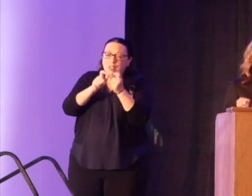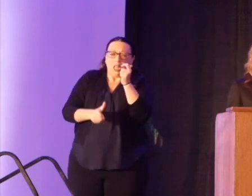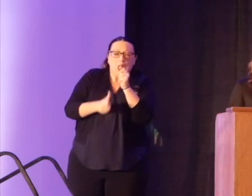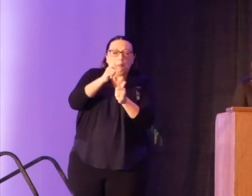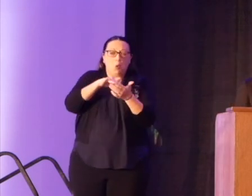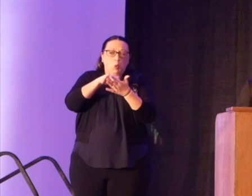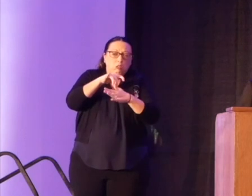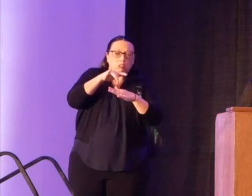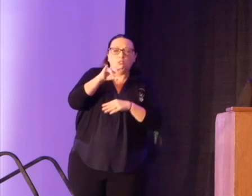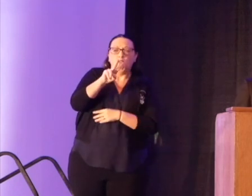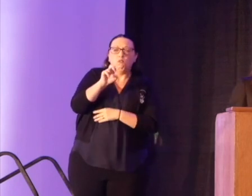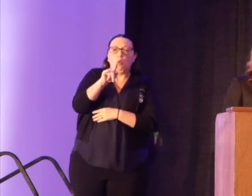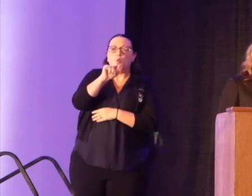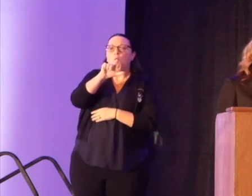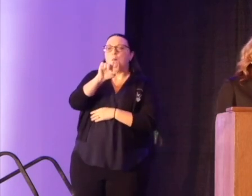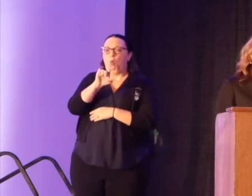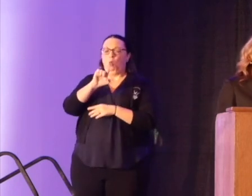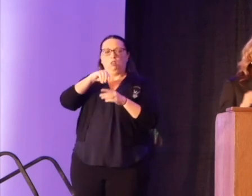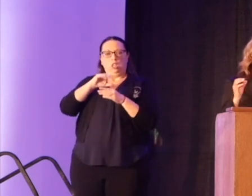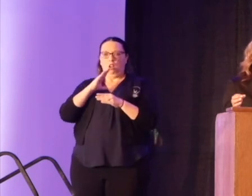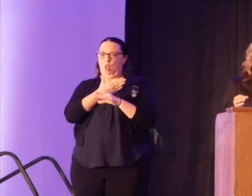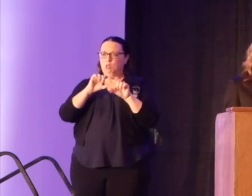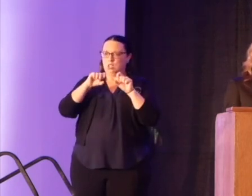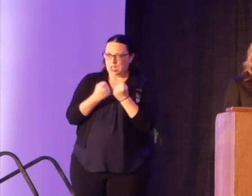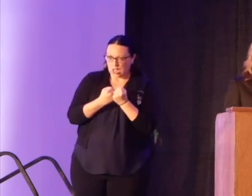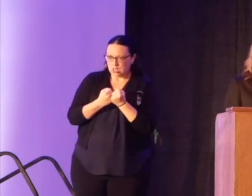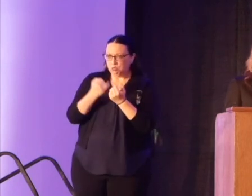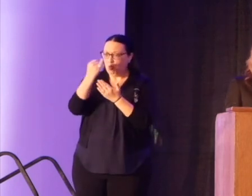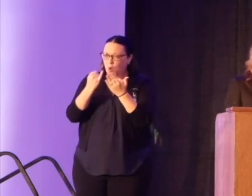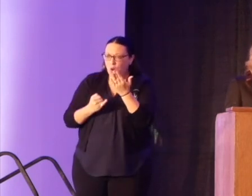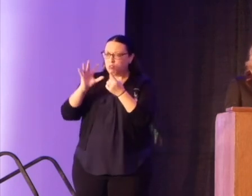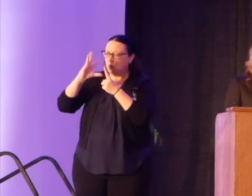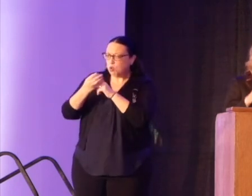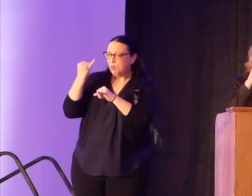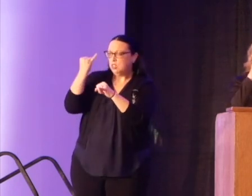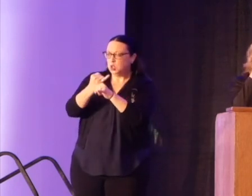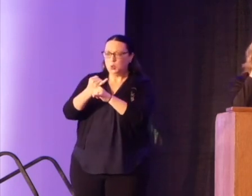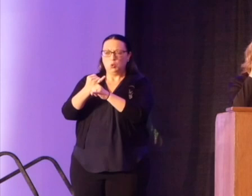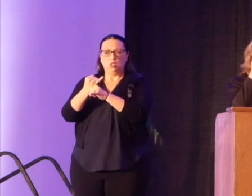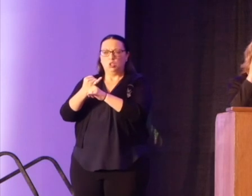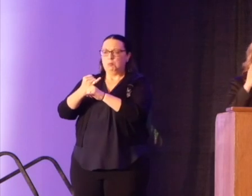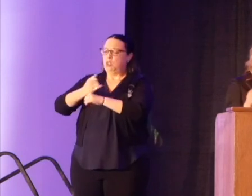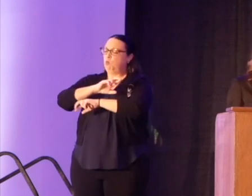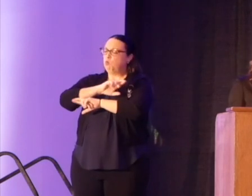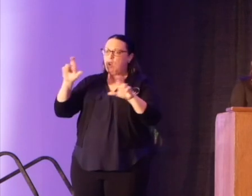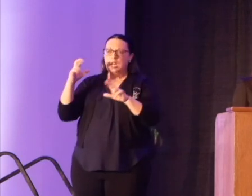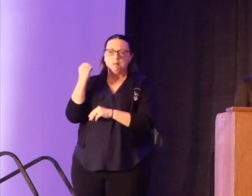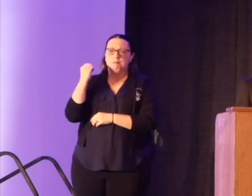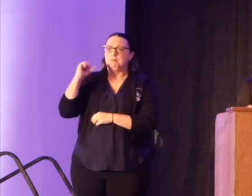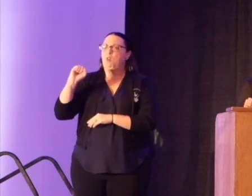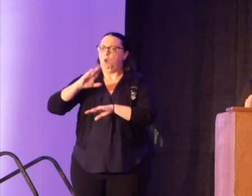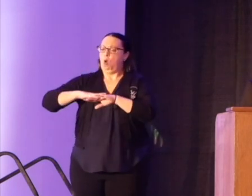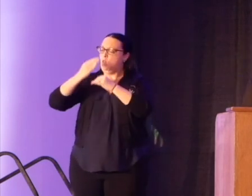The absence of art and thriving cultural institutions to stand on the front lines with all people and all communities